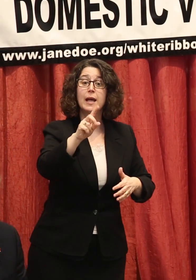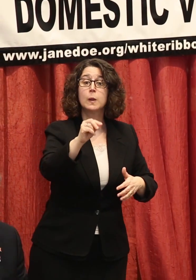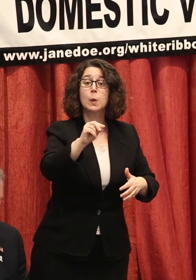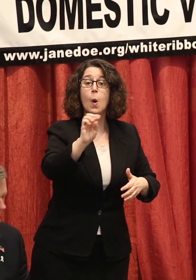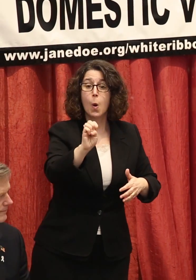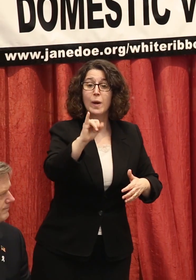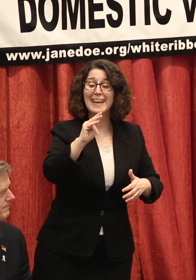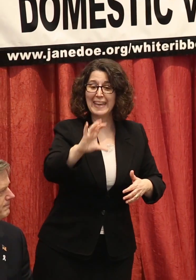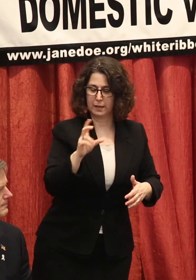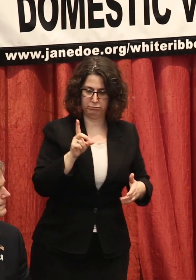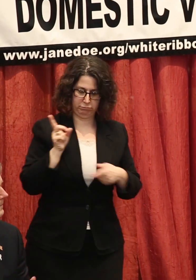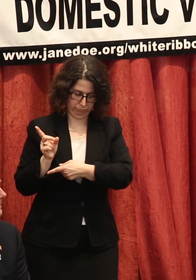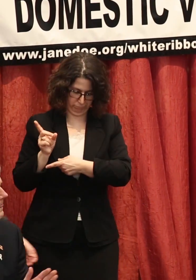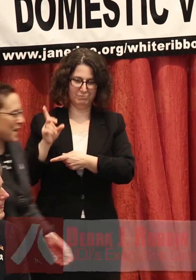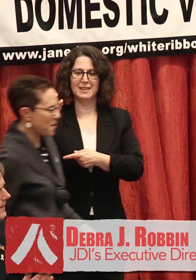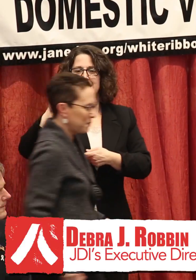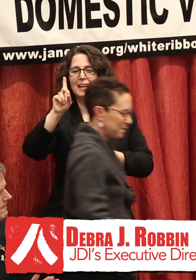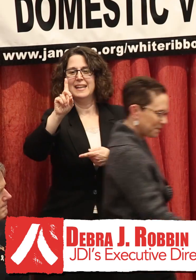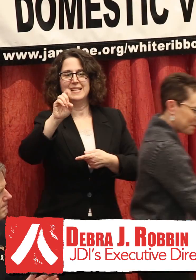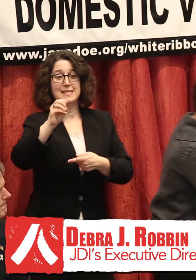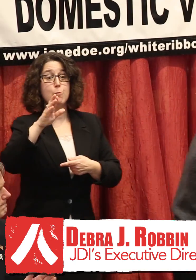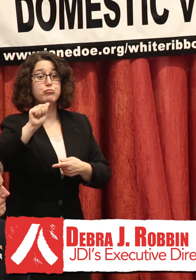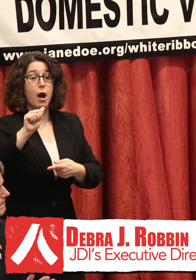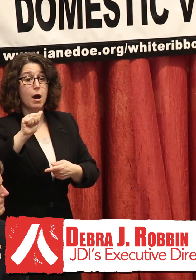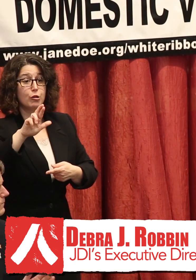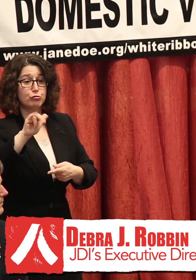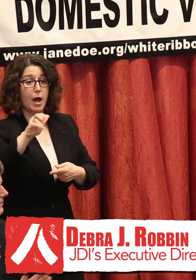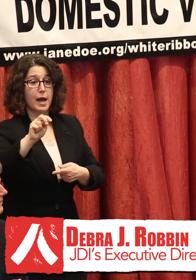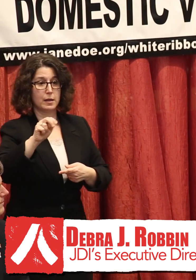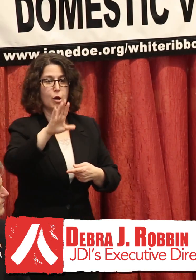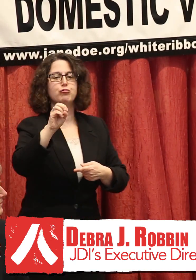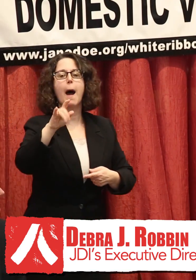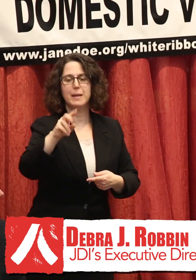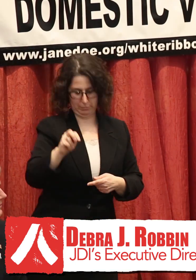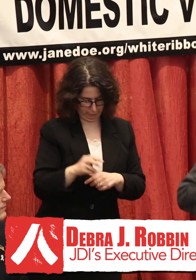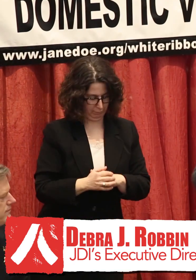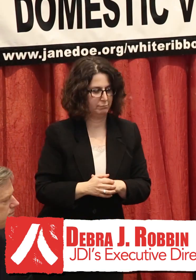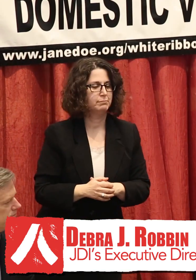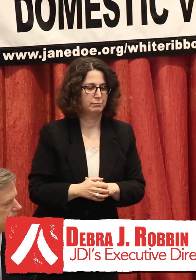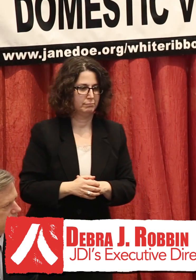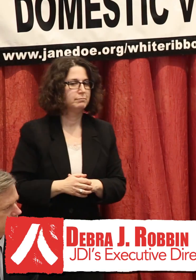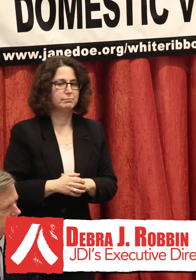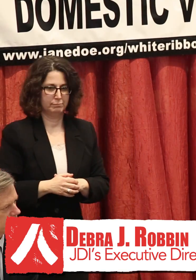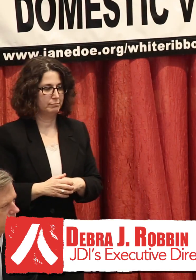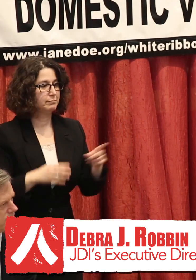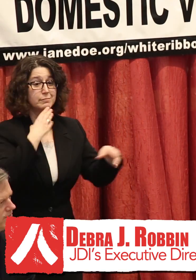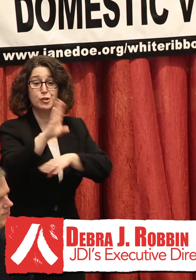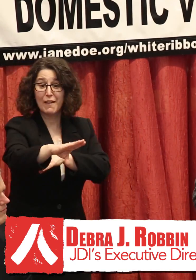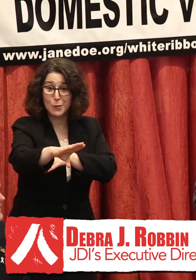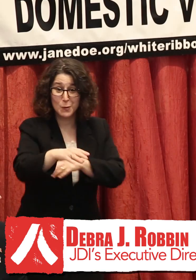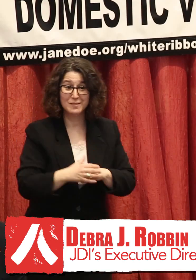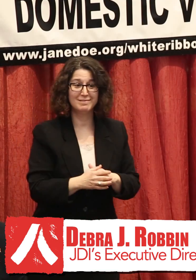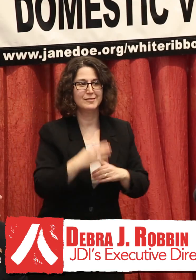Good afternoon,